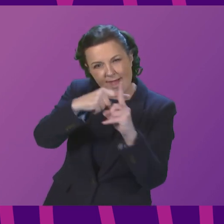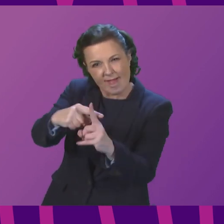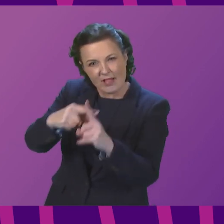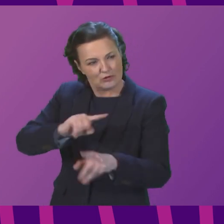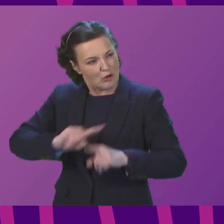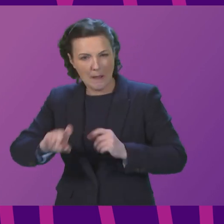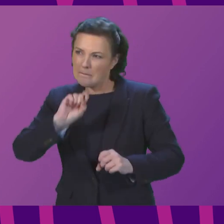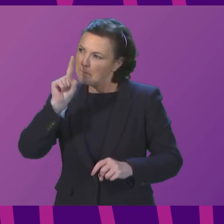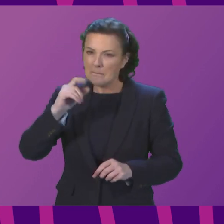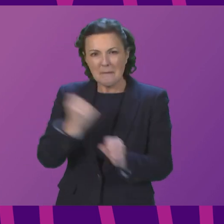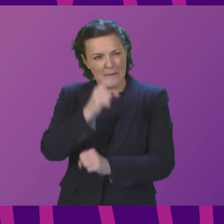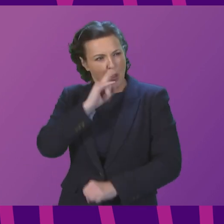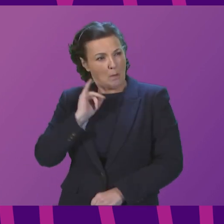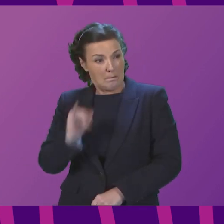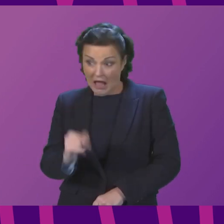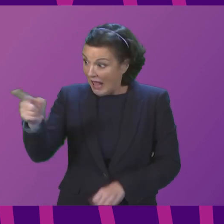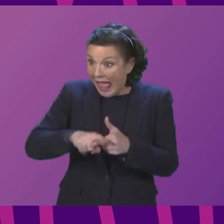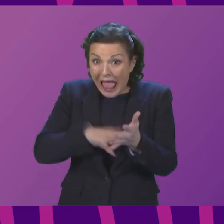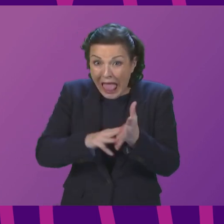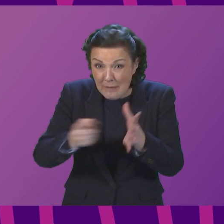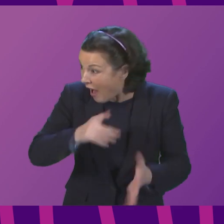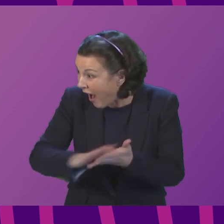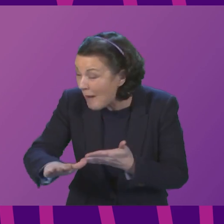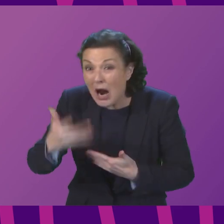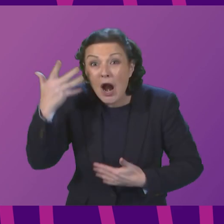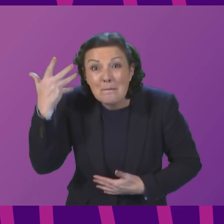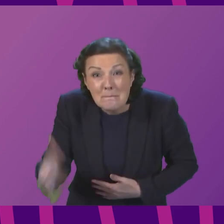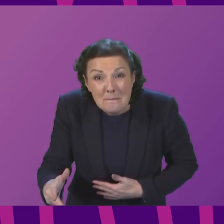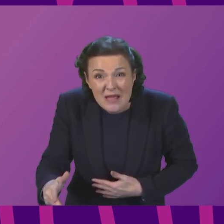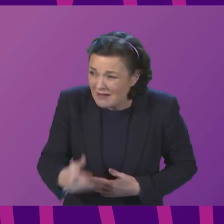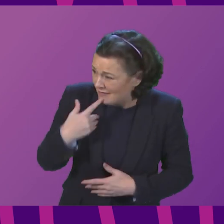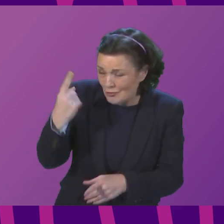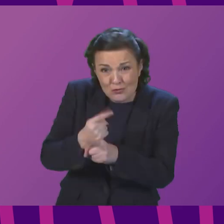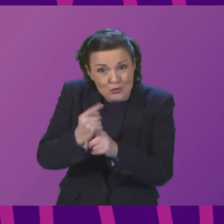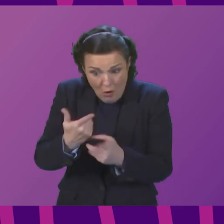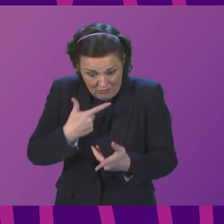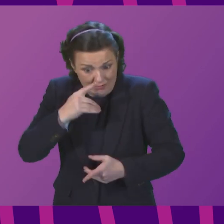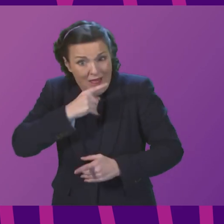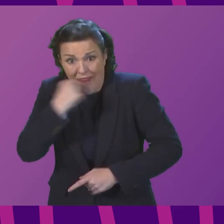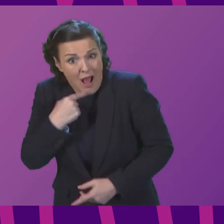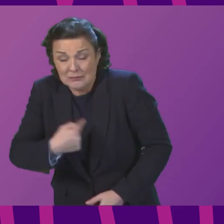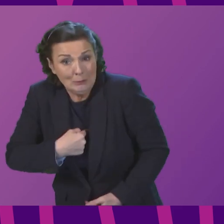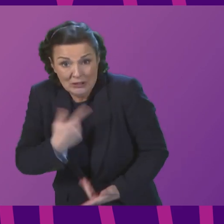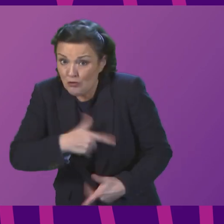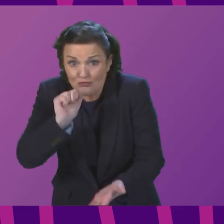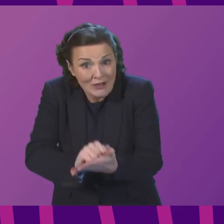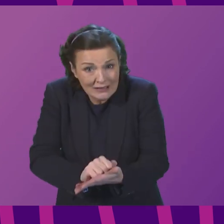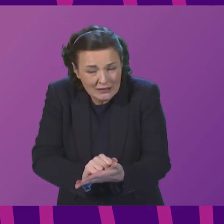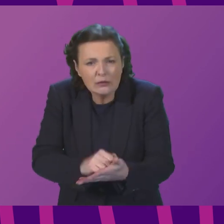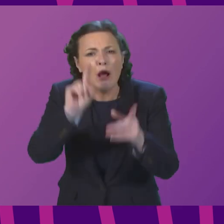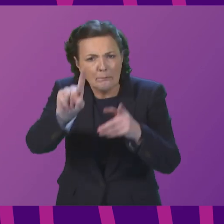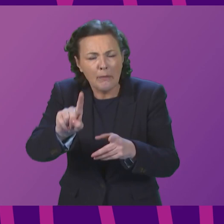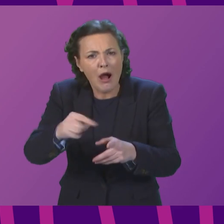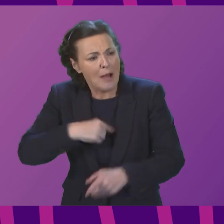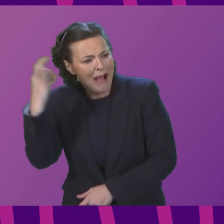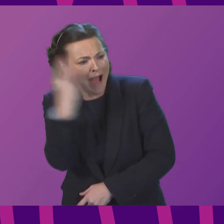Harper misrepresenting me just weeks after her leader. I seek the presiding officer's help in securing an